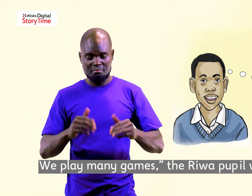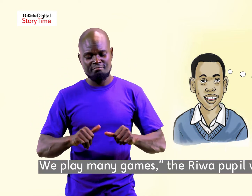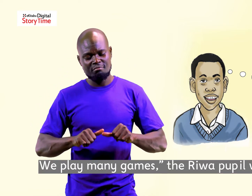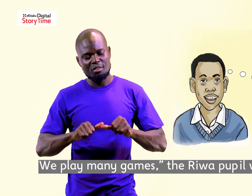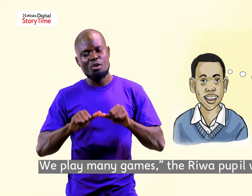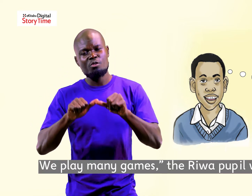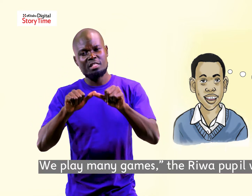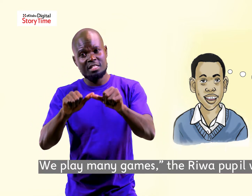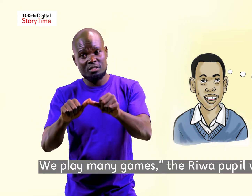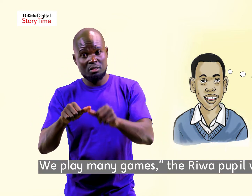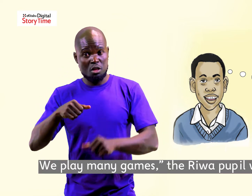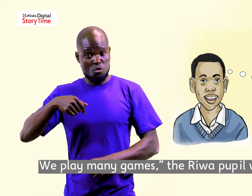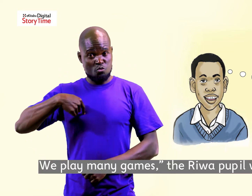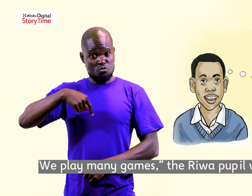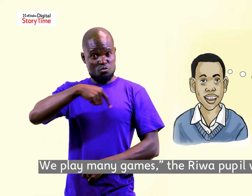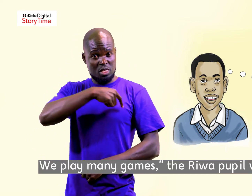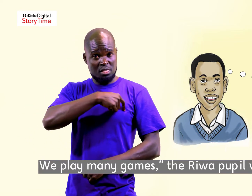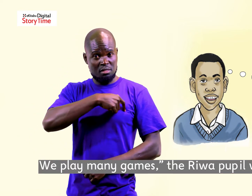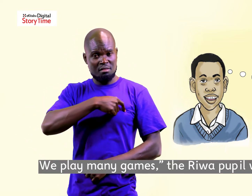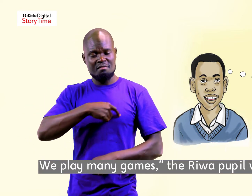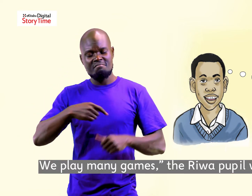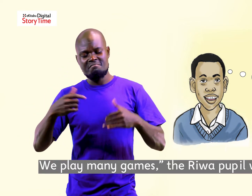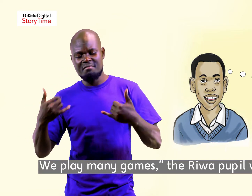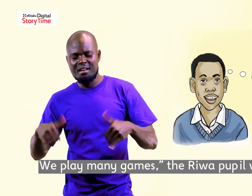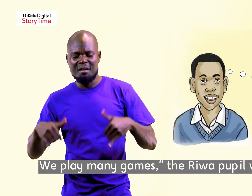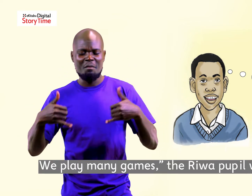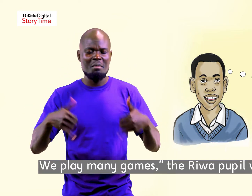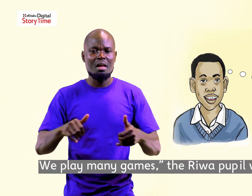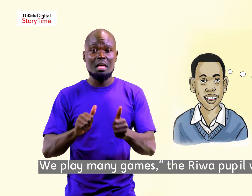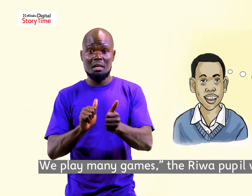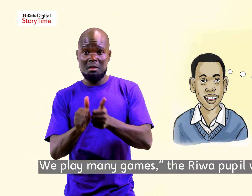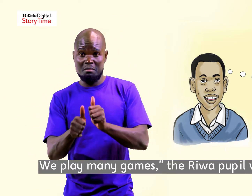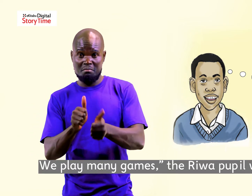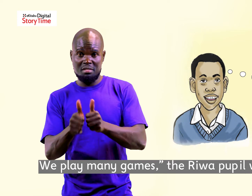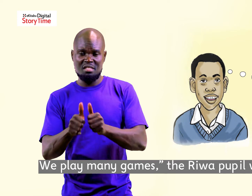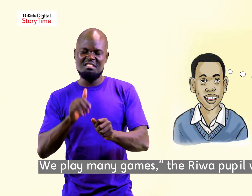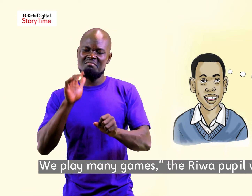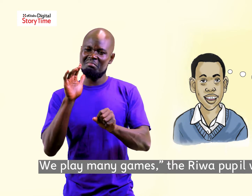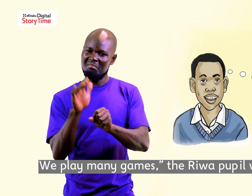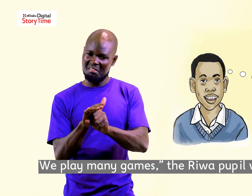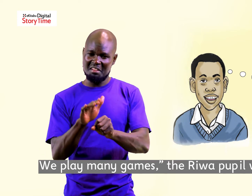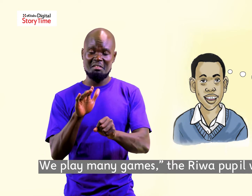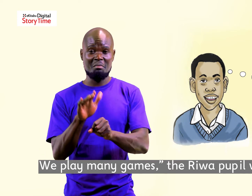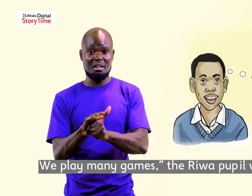we play many games the river pupils went on